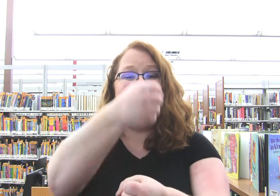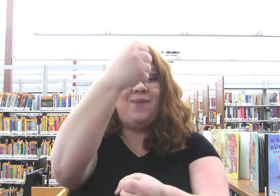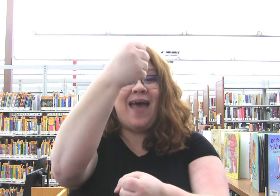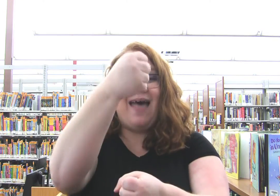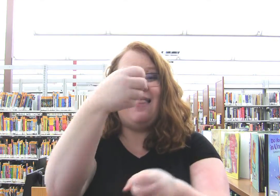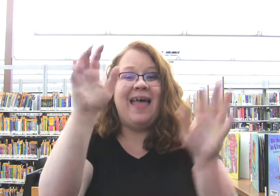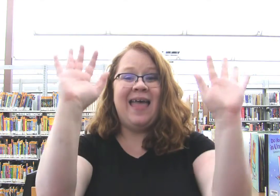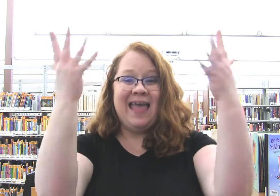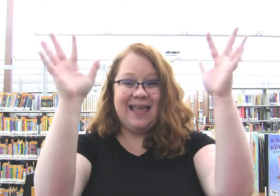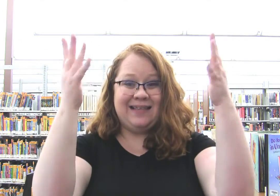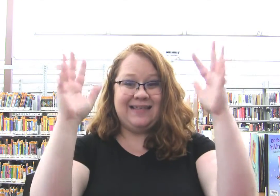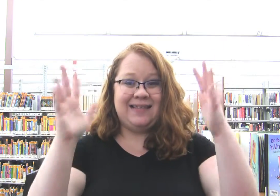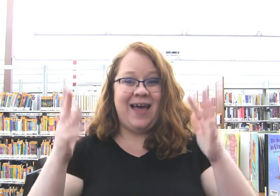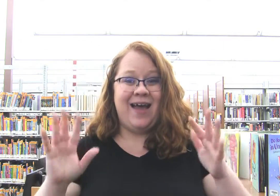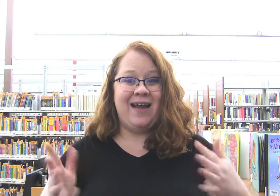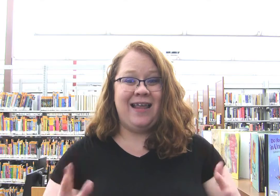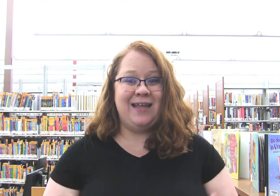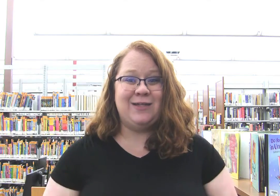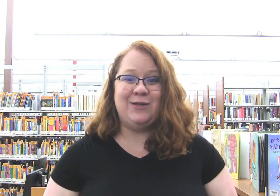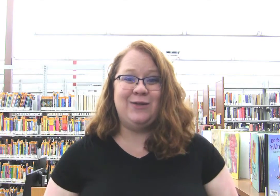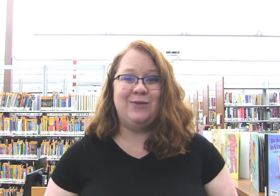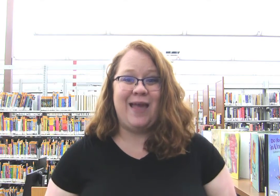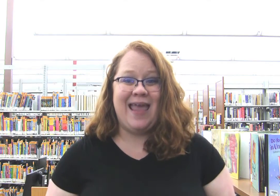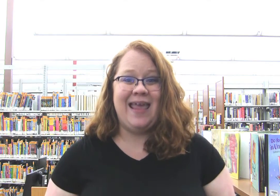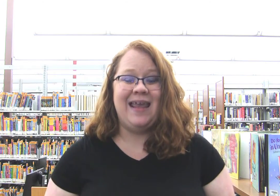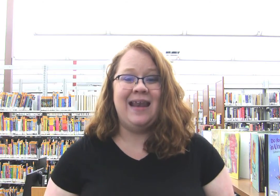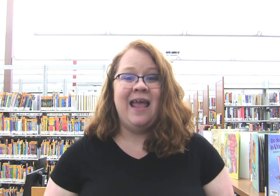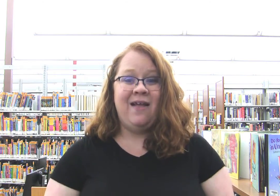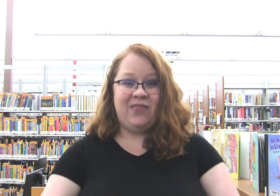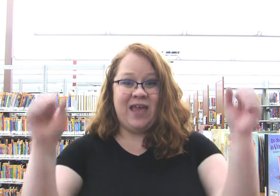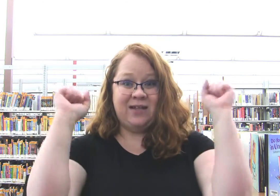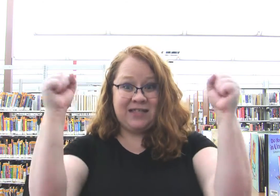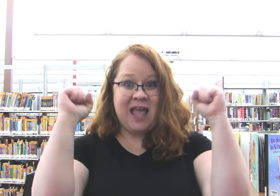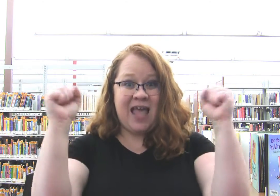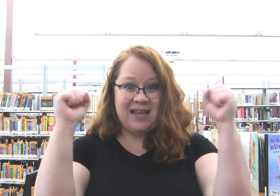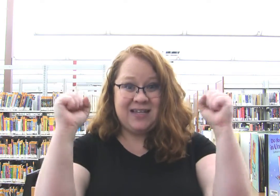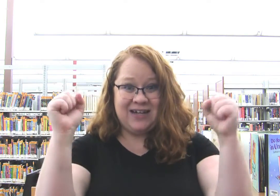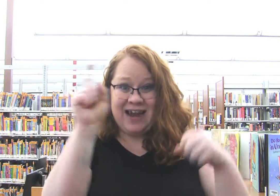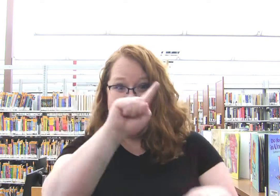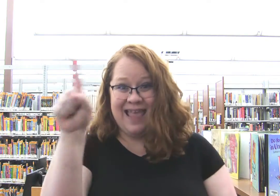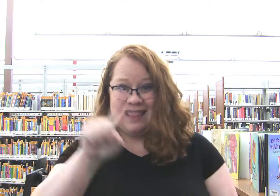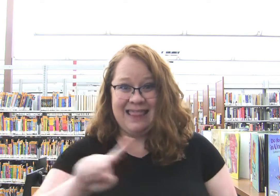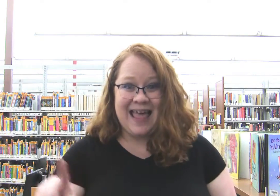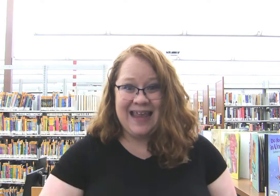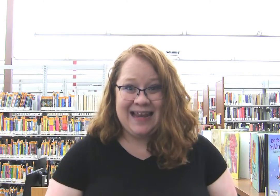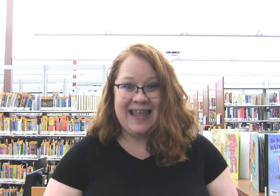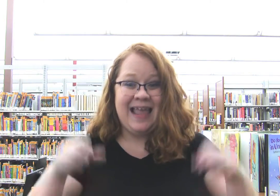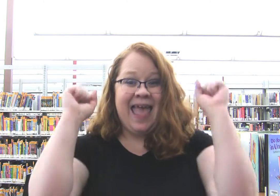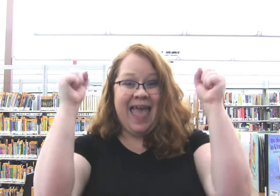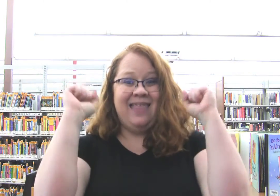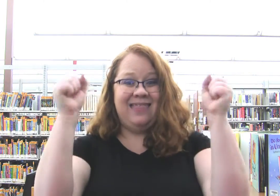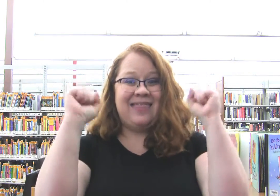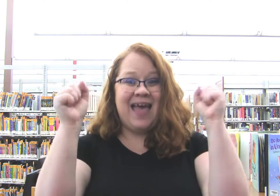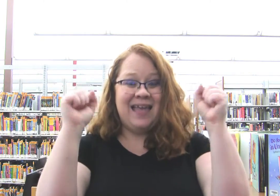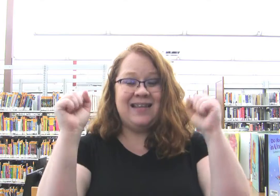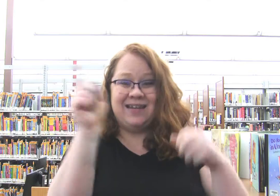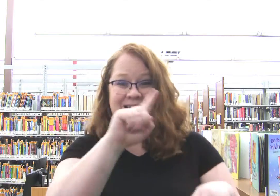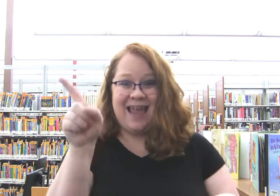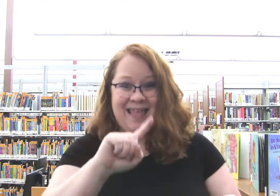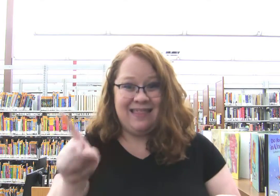umbrella, it's starting to rain. There's thunder and lightning and thunder and